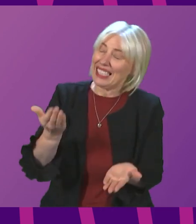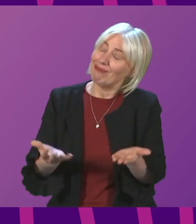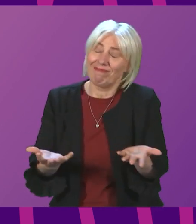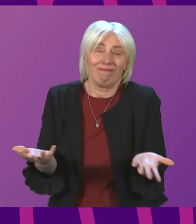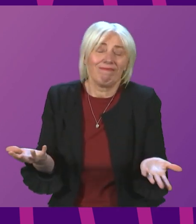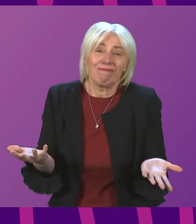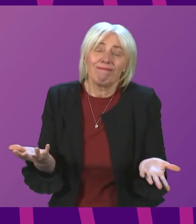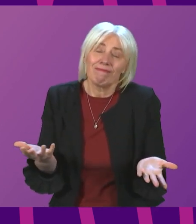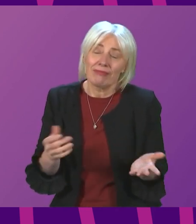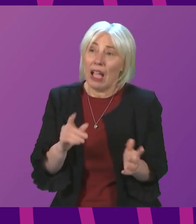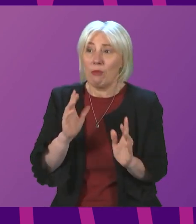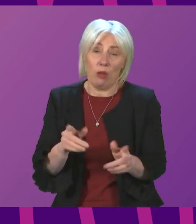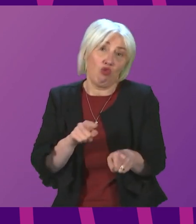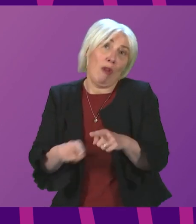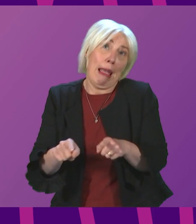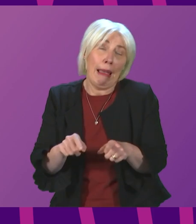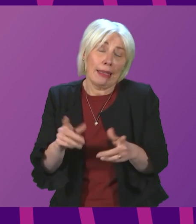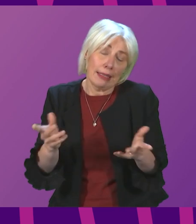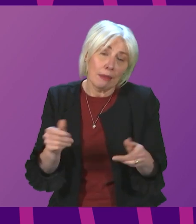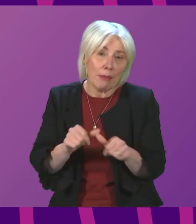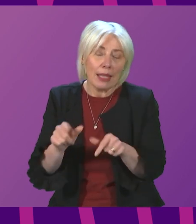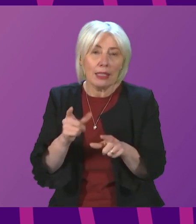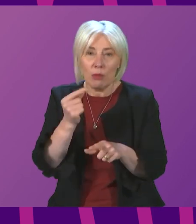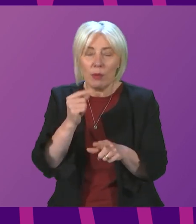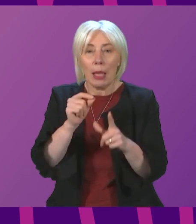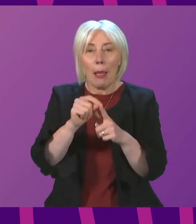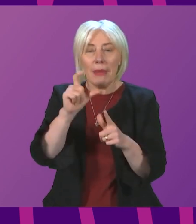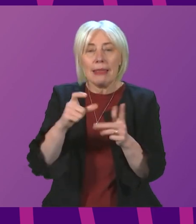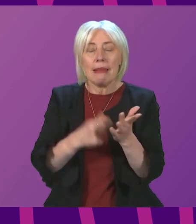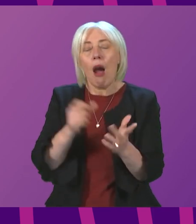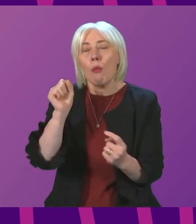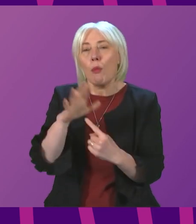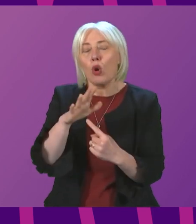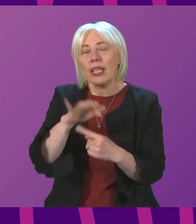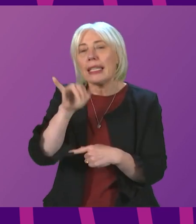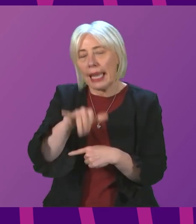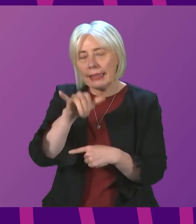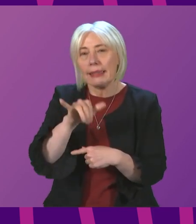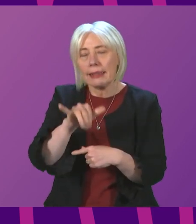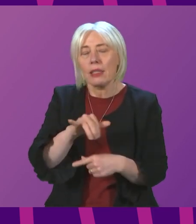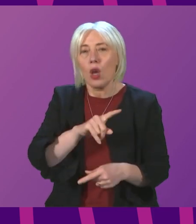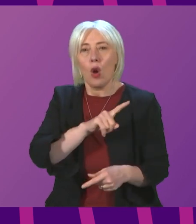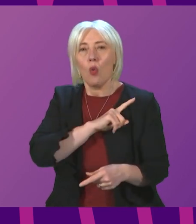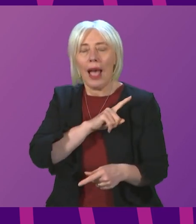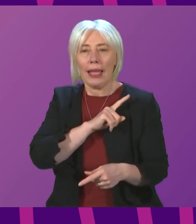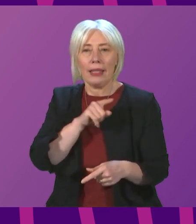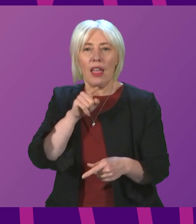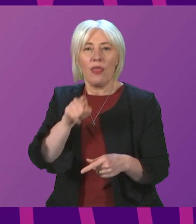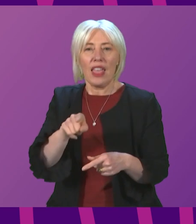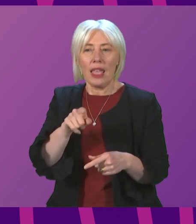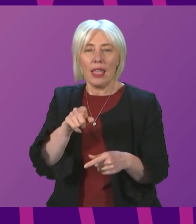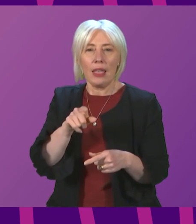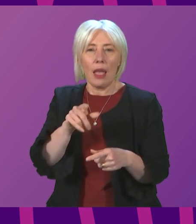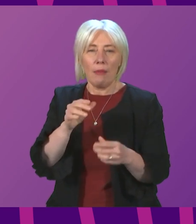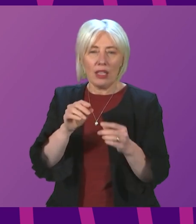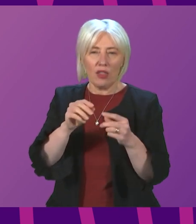as well as we can. PCR tests are important because of the way in which they then enable